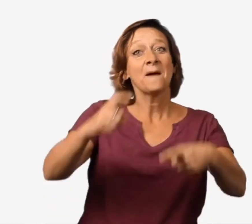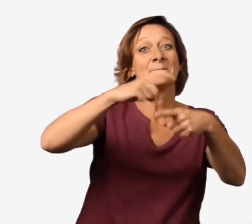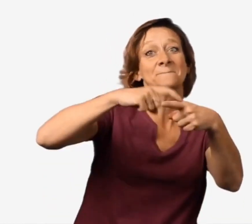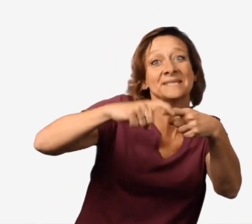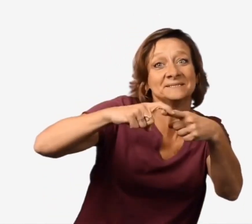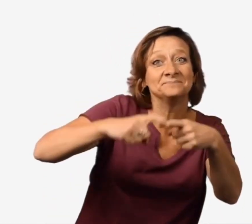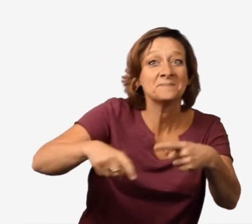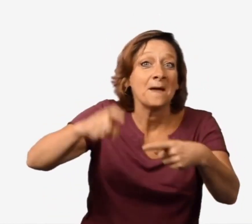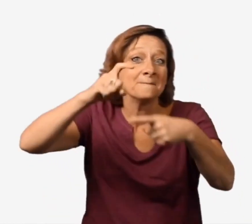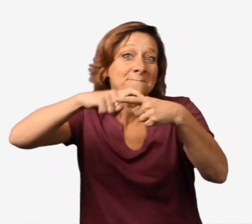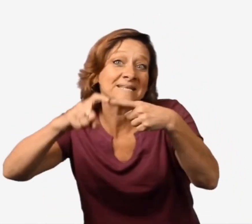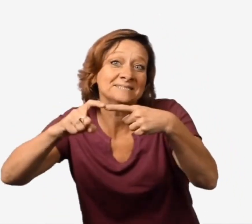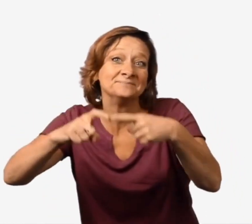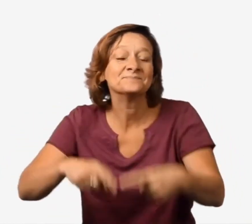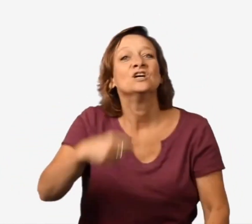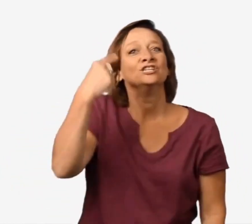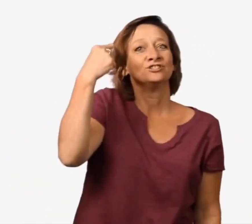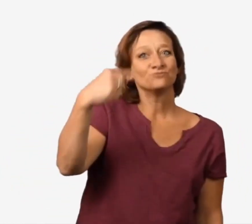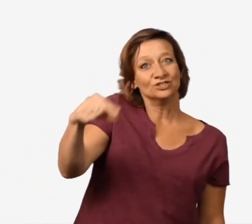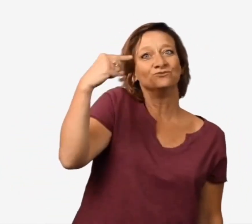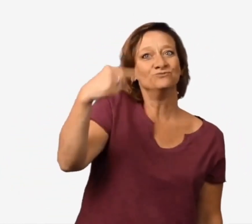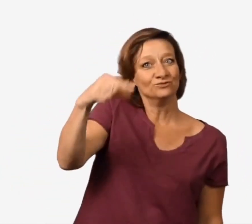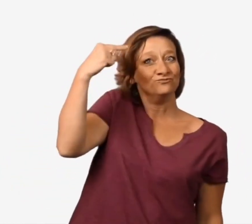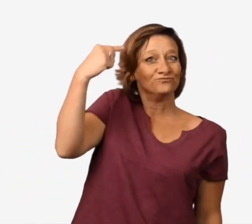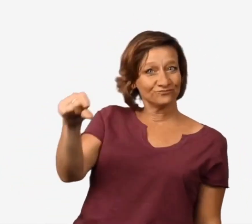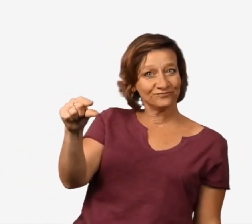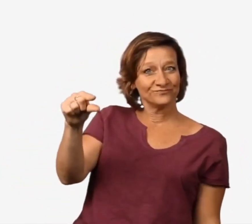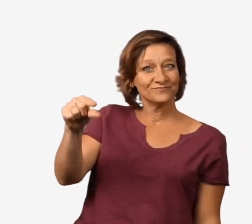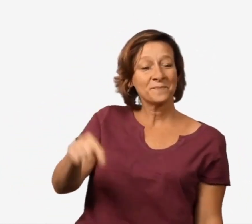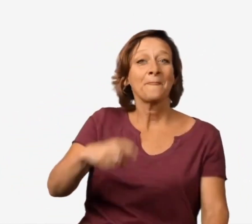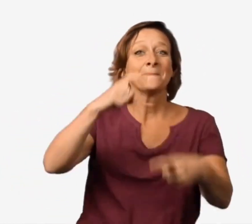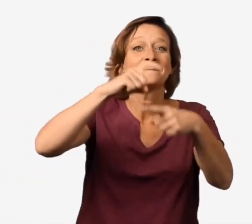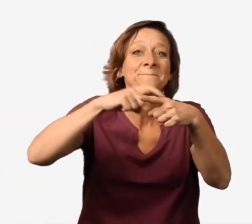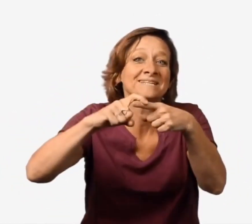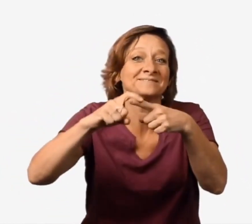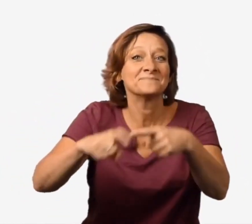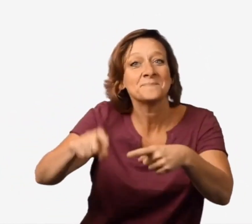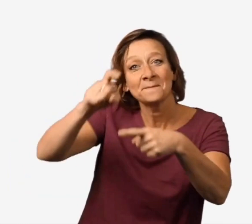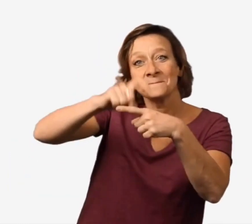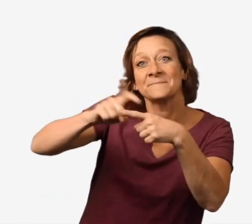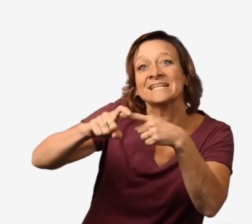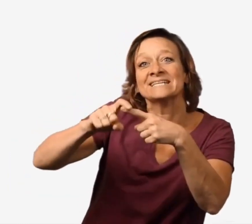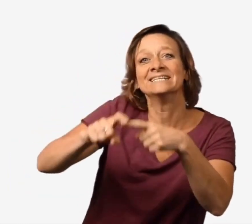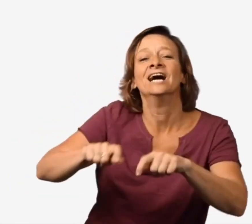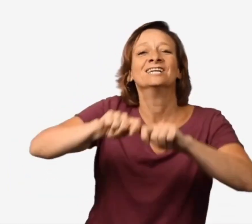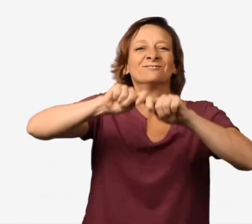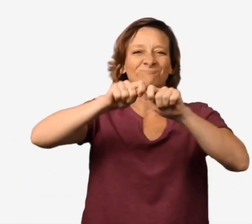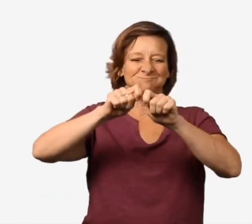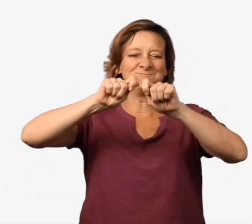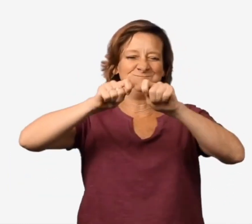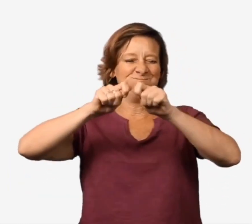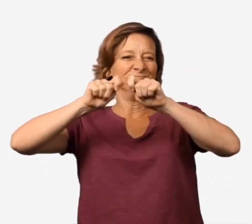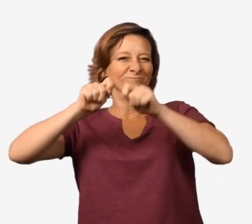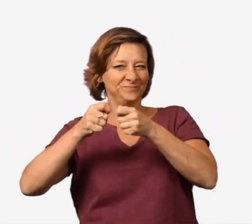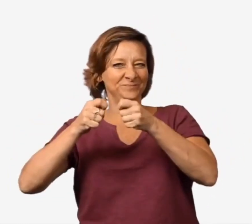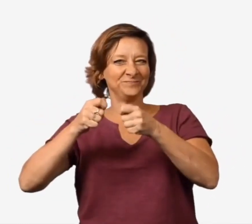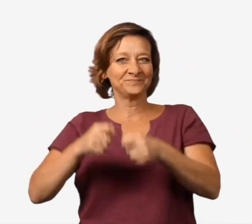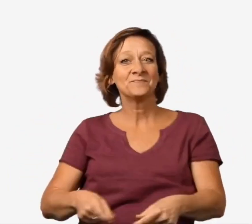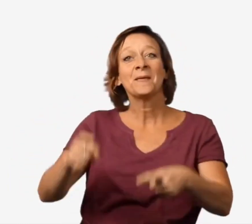beans beans green green green beans beans snap snap snap